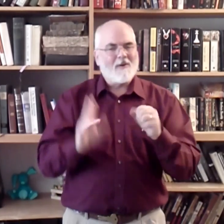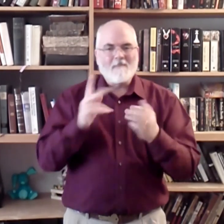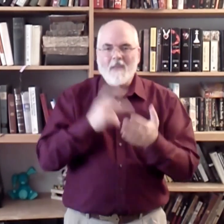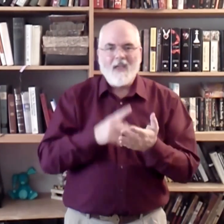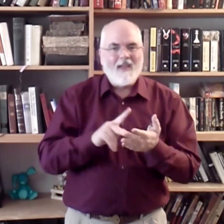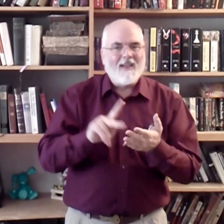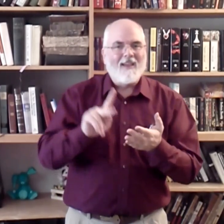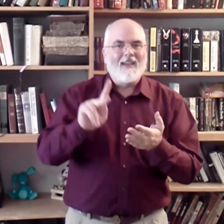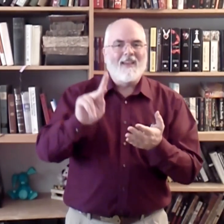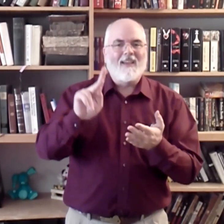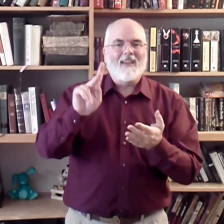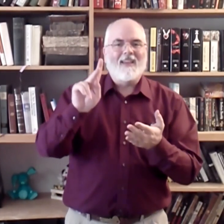pay.